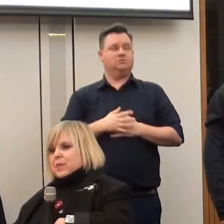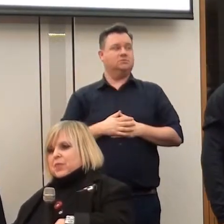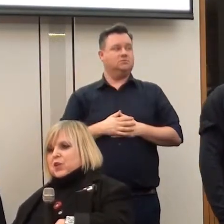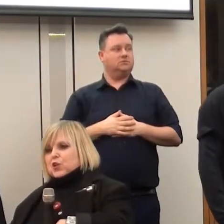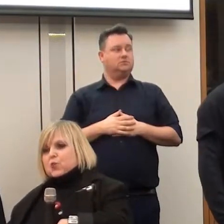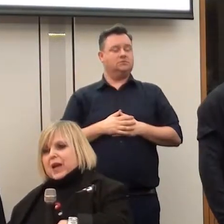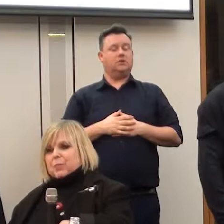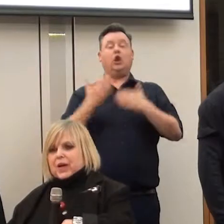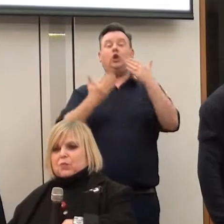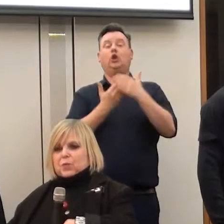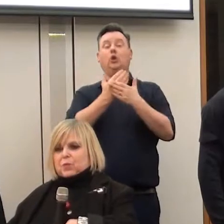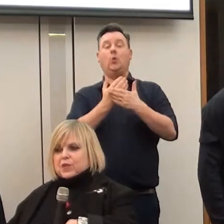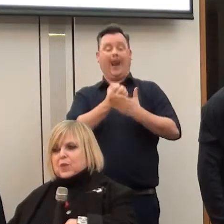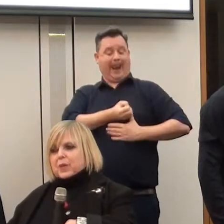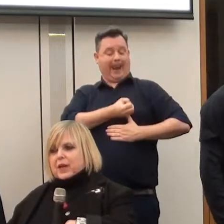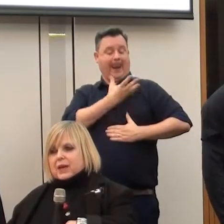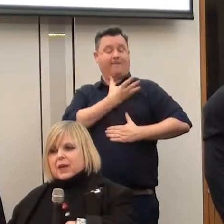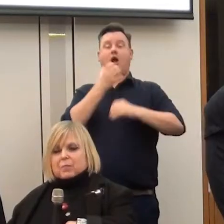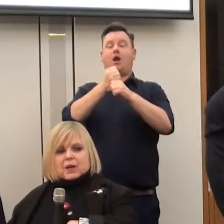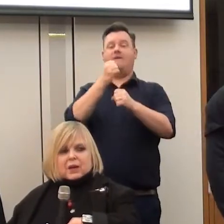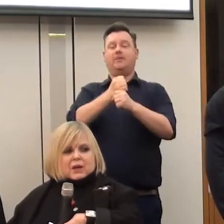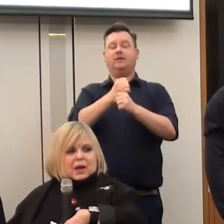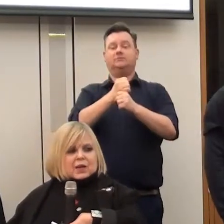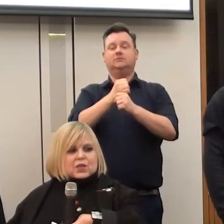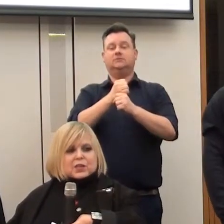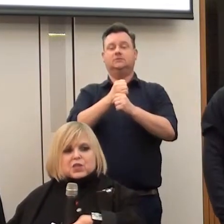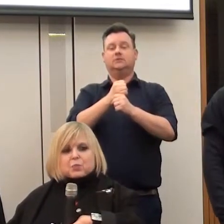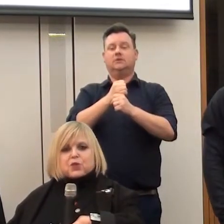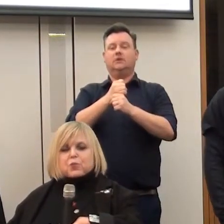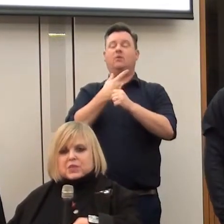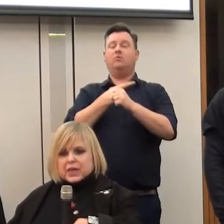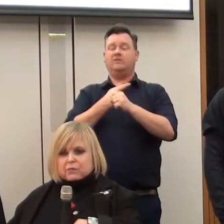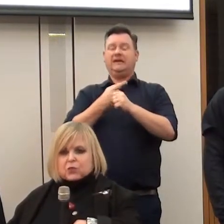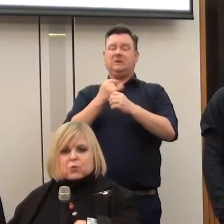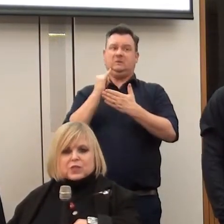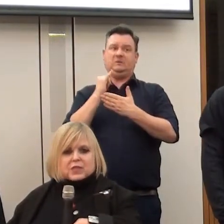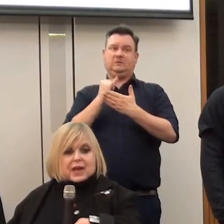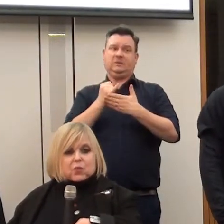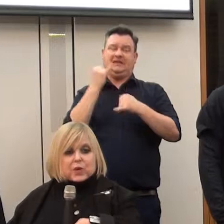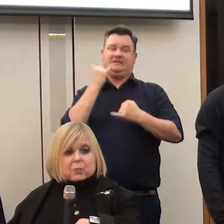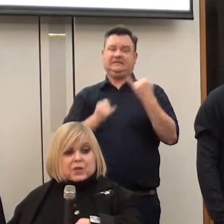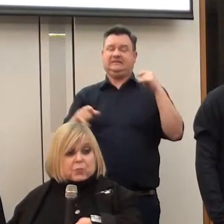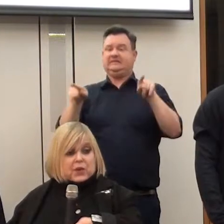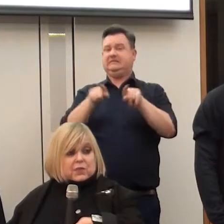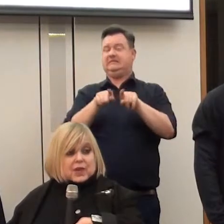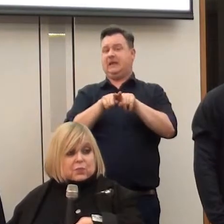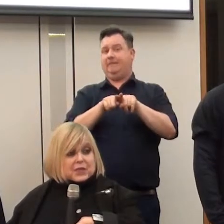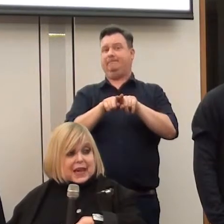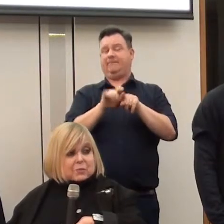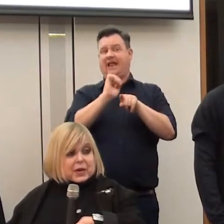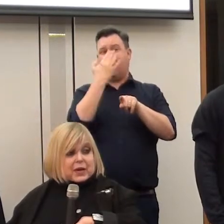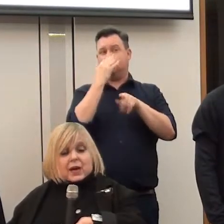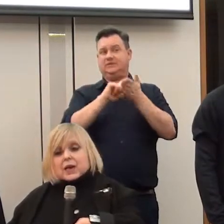the new Labour government was going to be just as punitive towards disabled people as previous